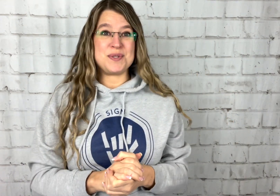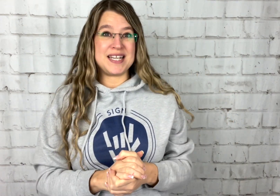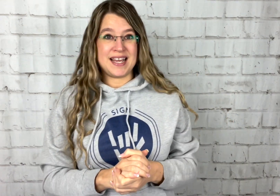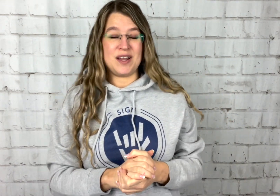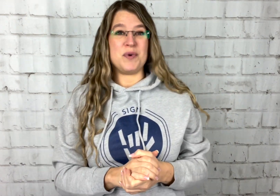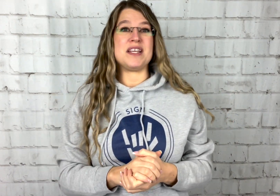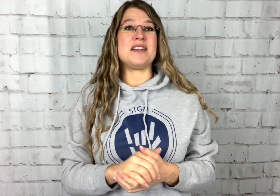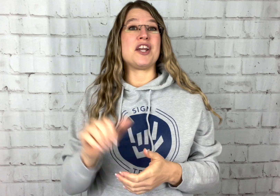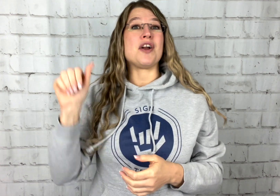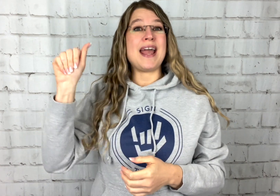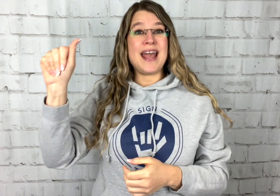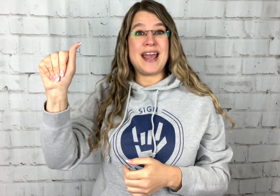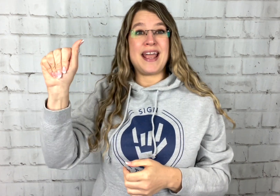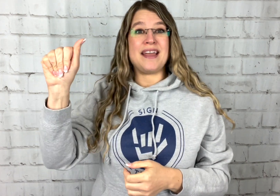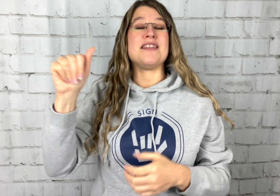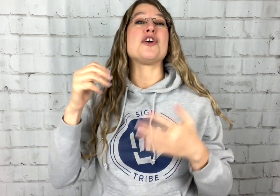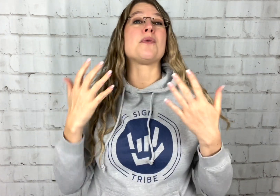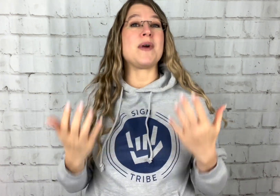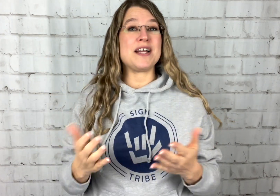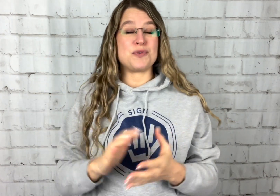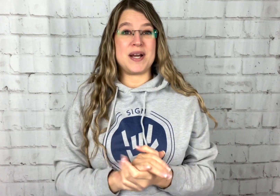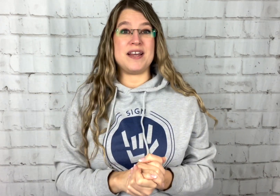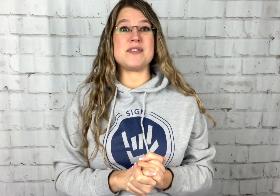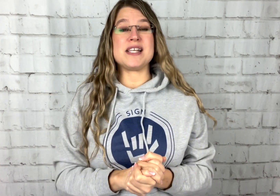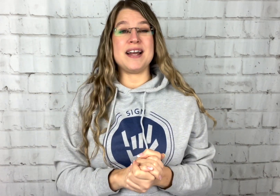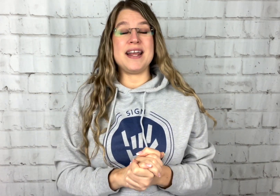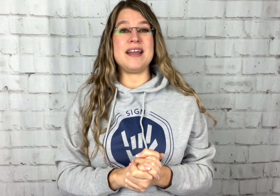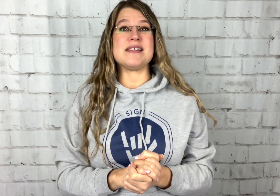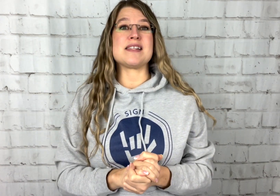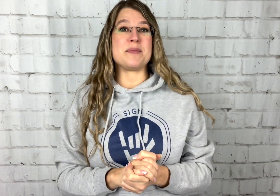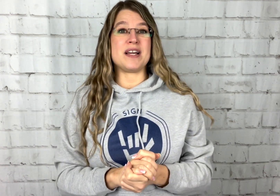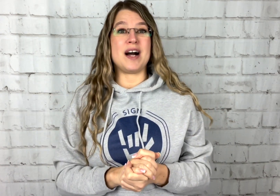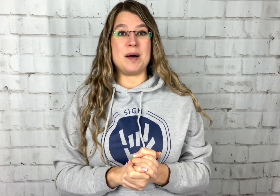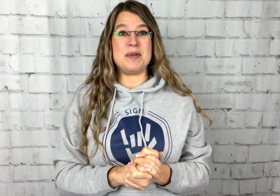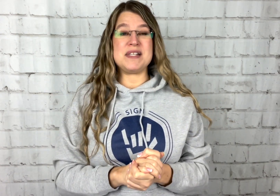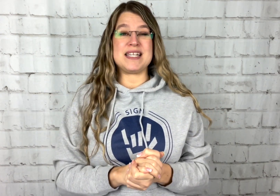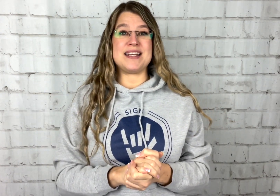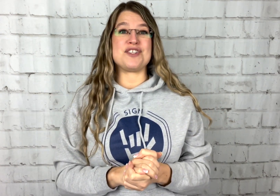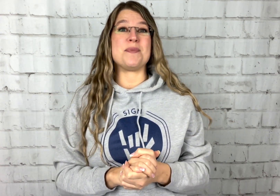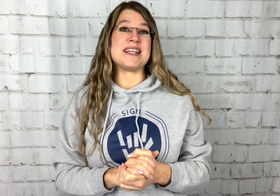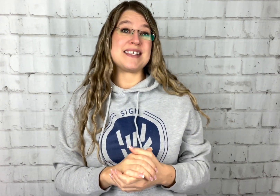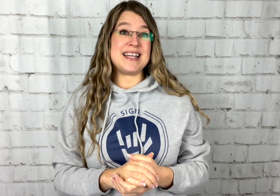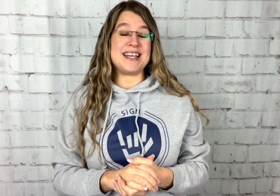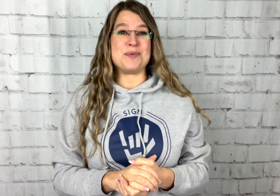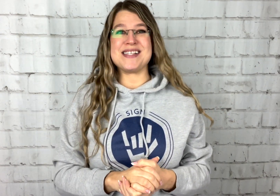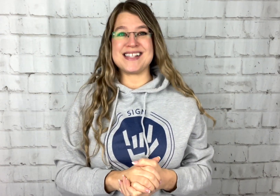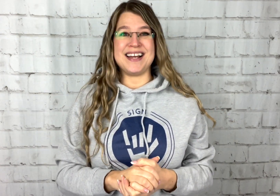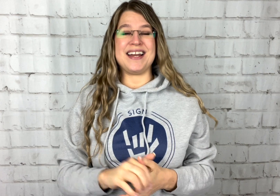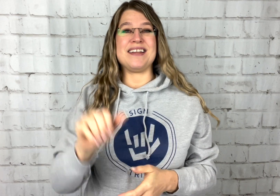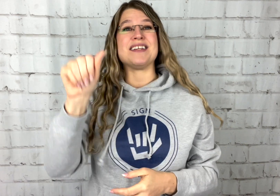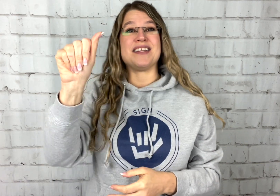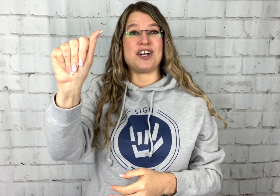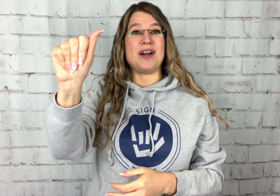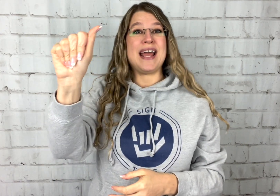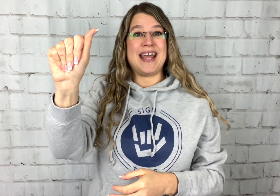today with the letter A, the correct way of signing and some of the common mistakes you might see when signing the letter A.